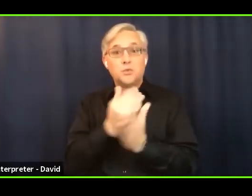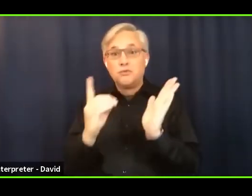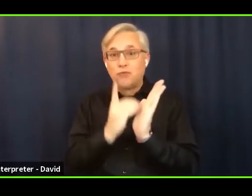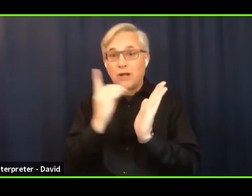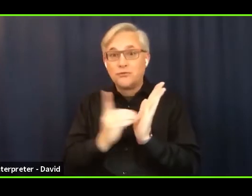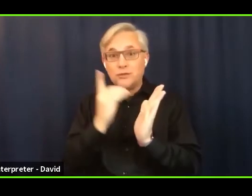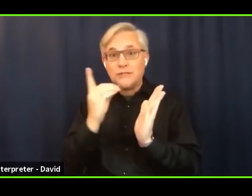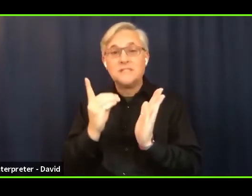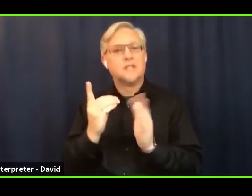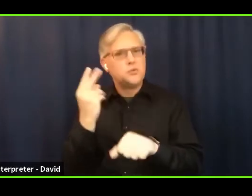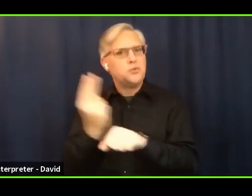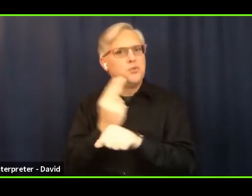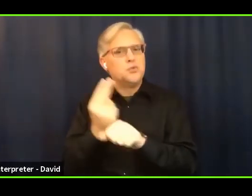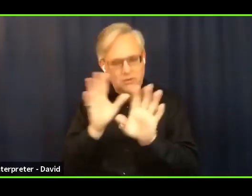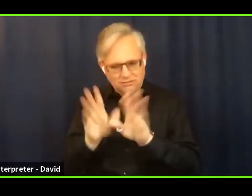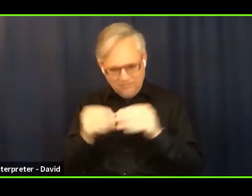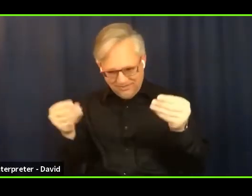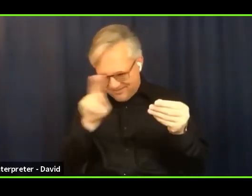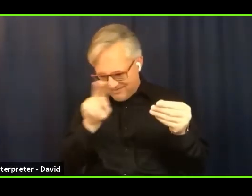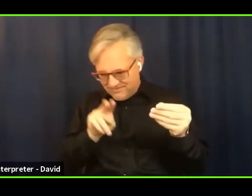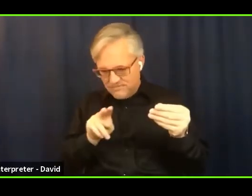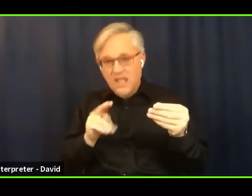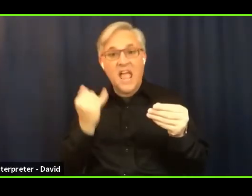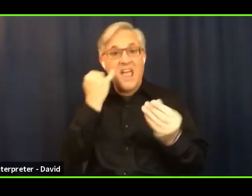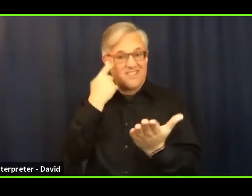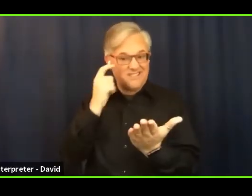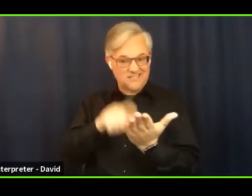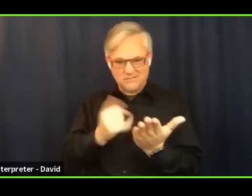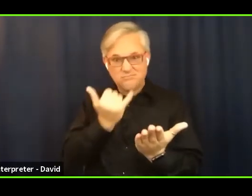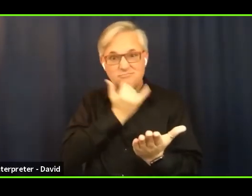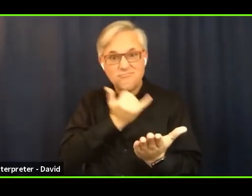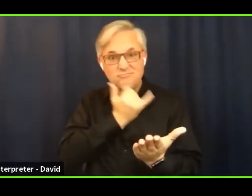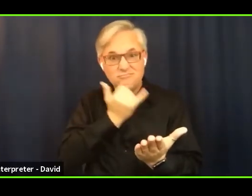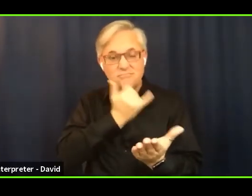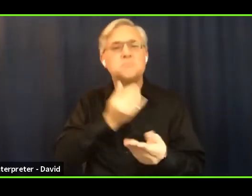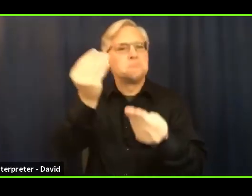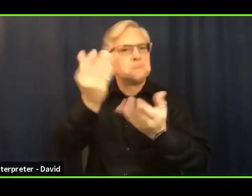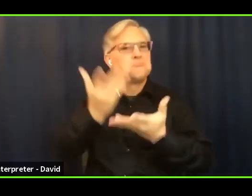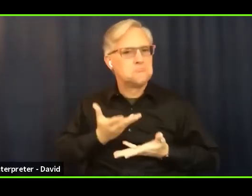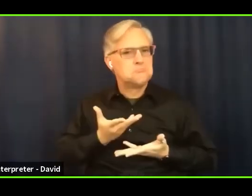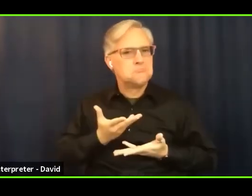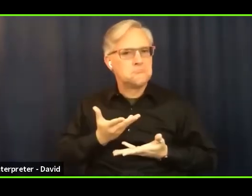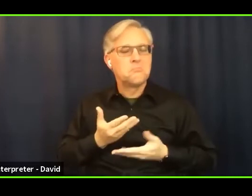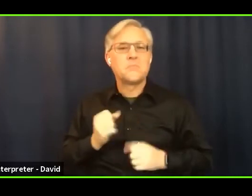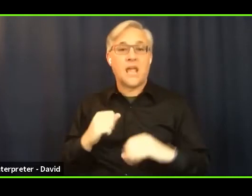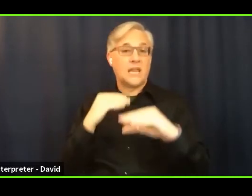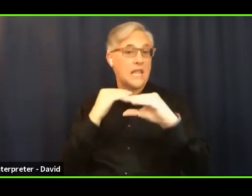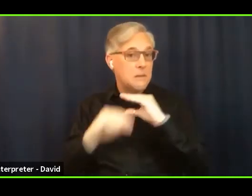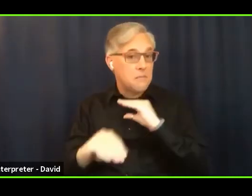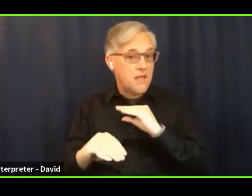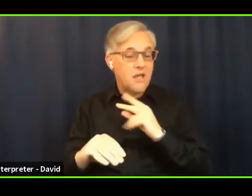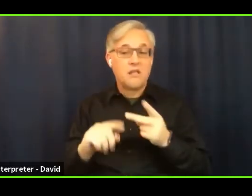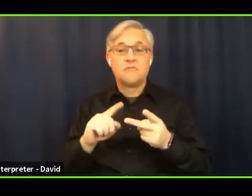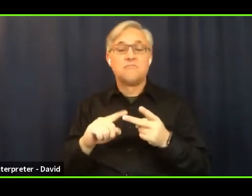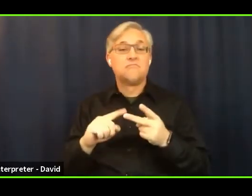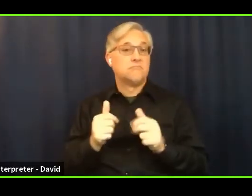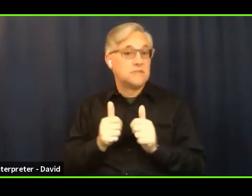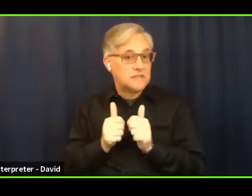mistakes in this, please let me know. You can email me or text me or VP